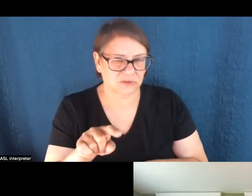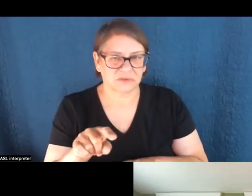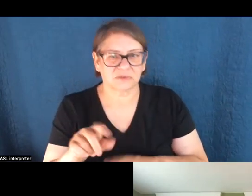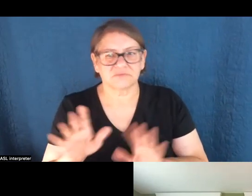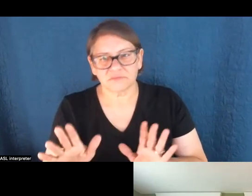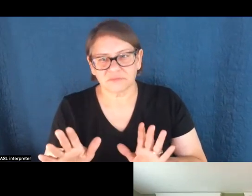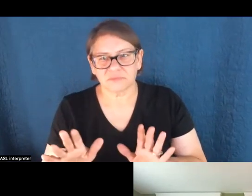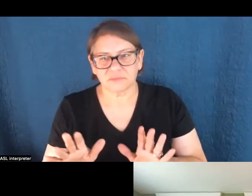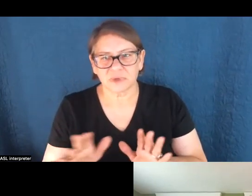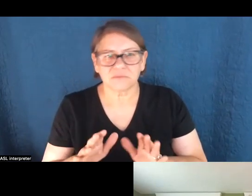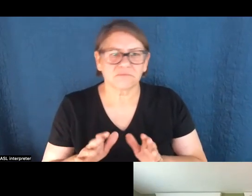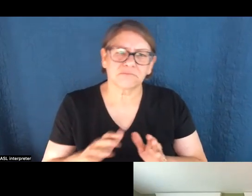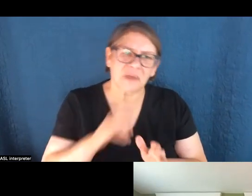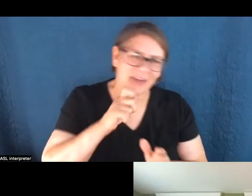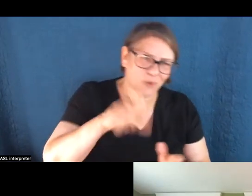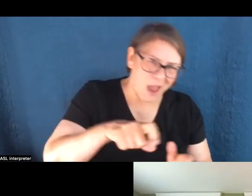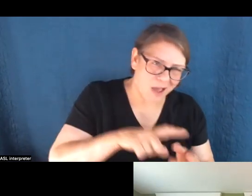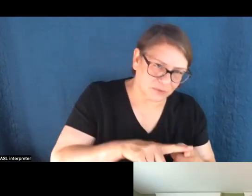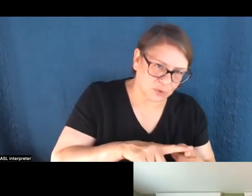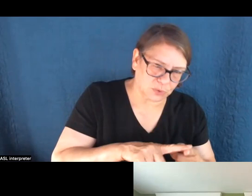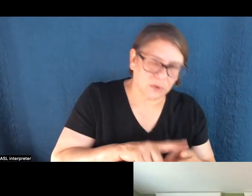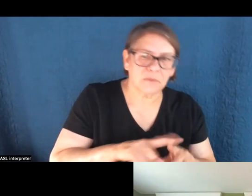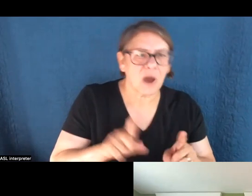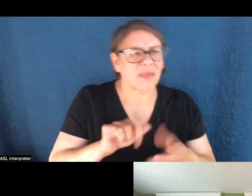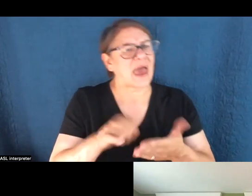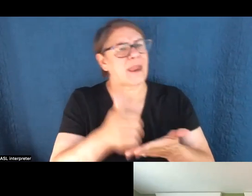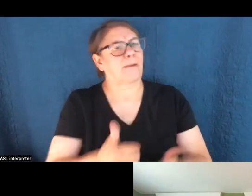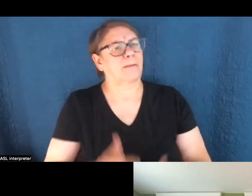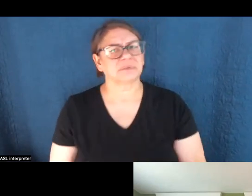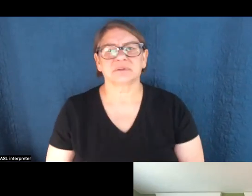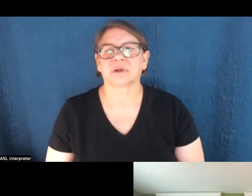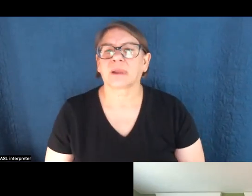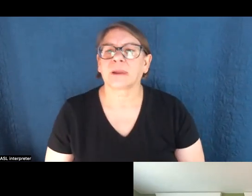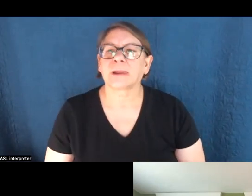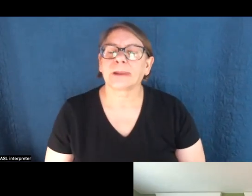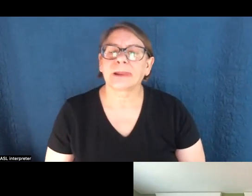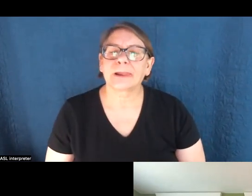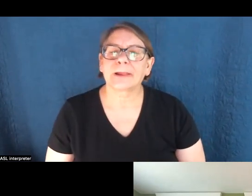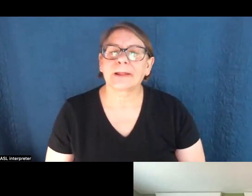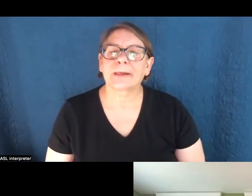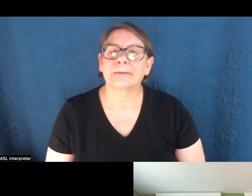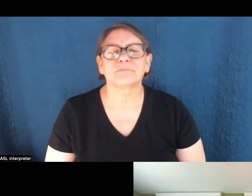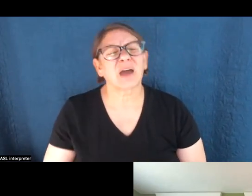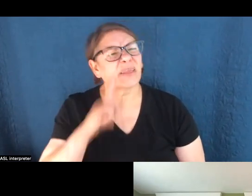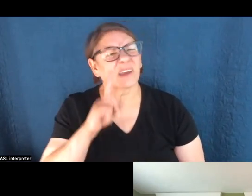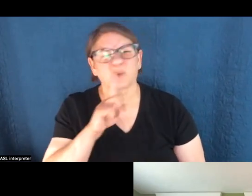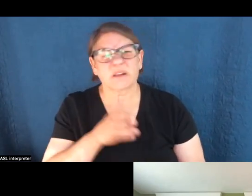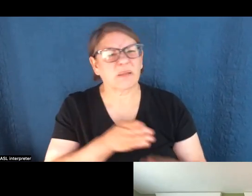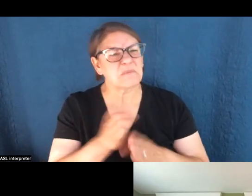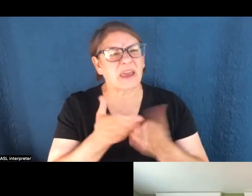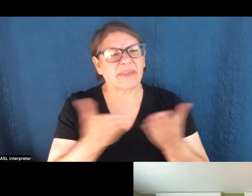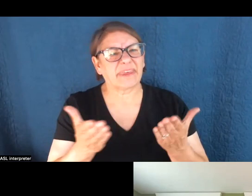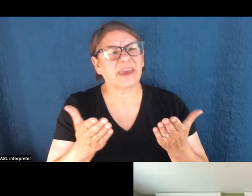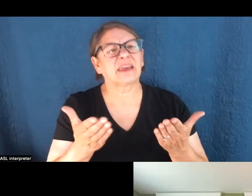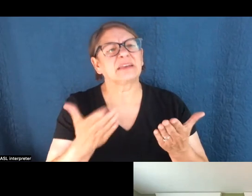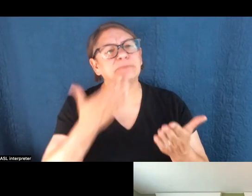do good stories that are less science or math based, but that, that helps. Um, but I think in general, the main thing I would say is just being very well